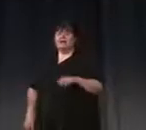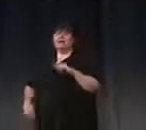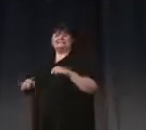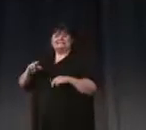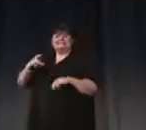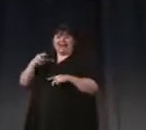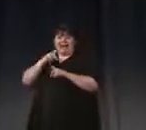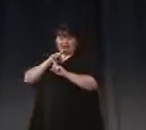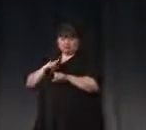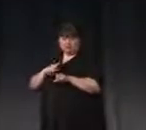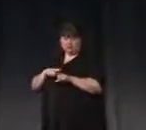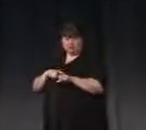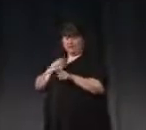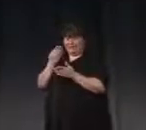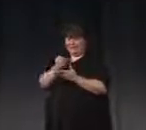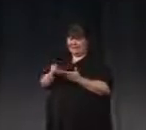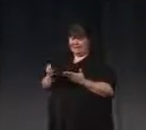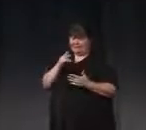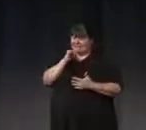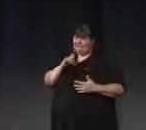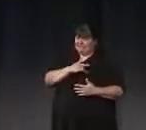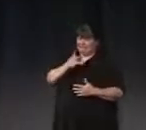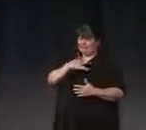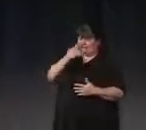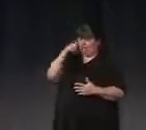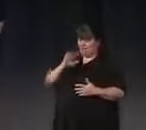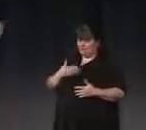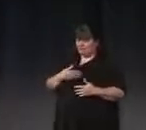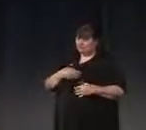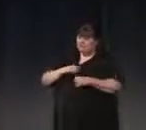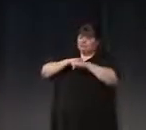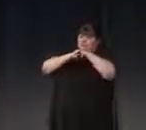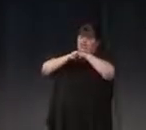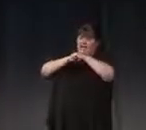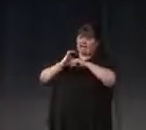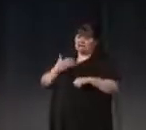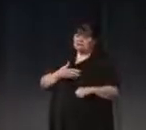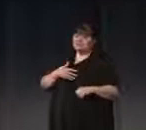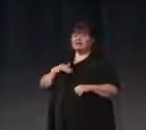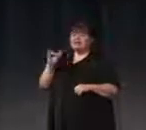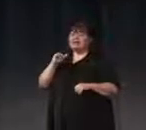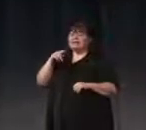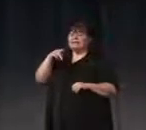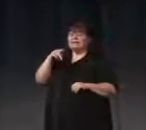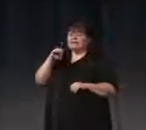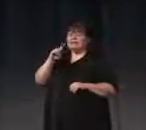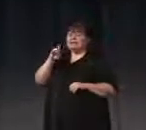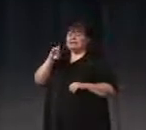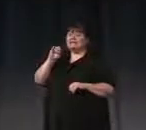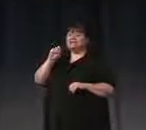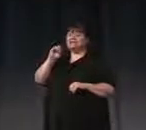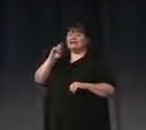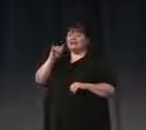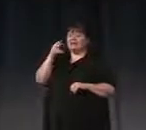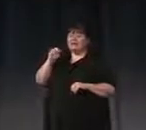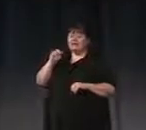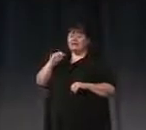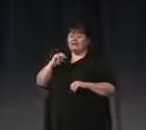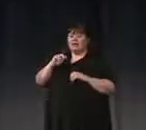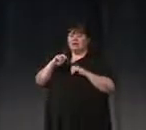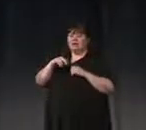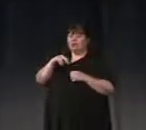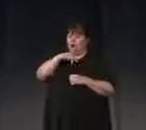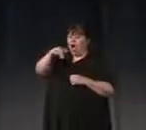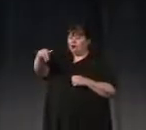is devices that sense for us, protect us, like the pedestrian detection system we saw the advertisement for